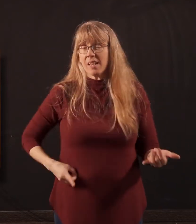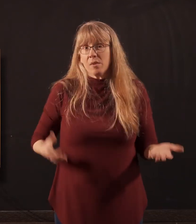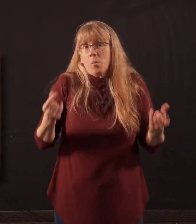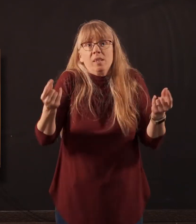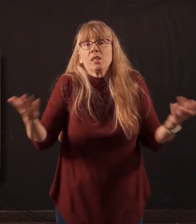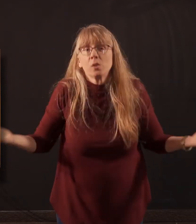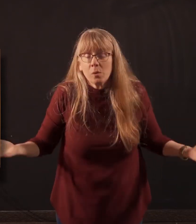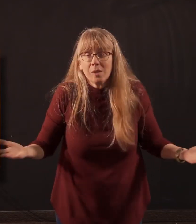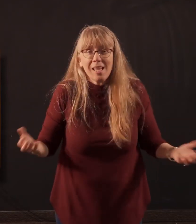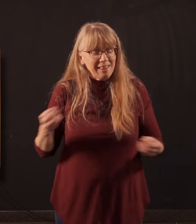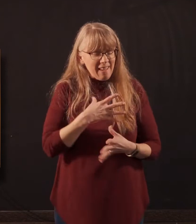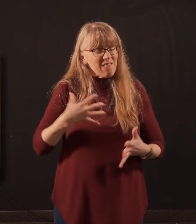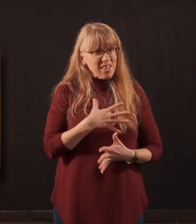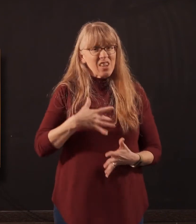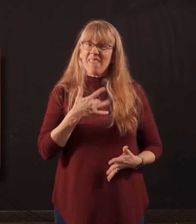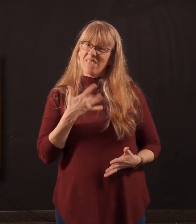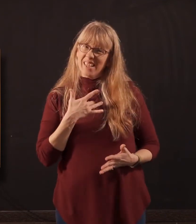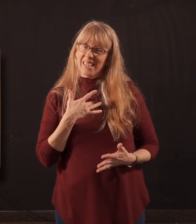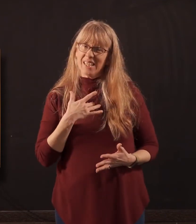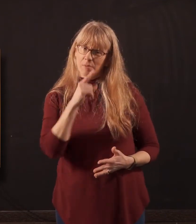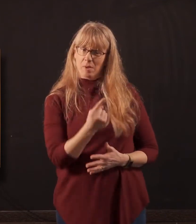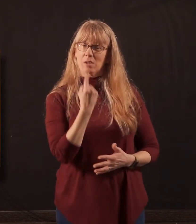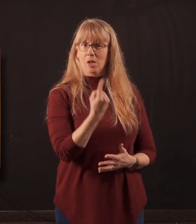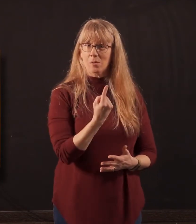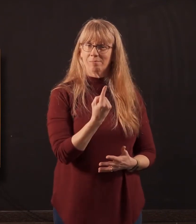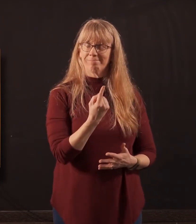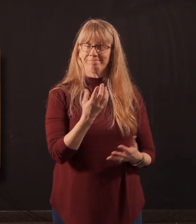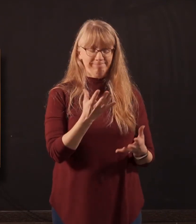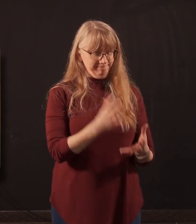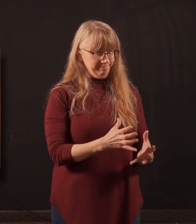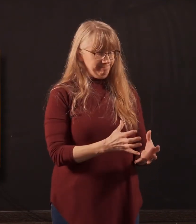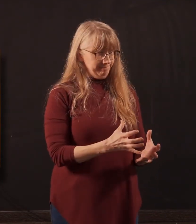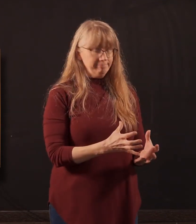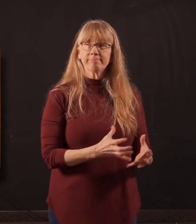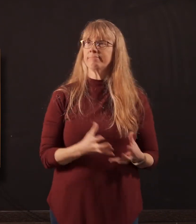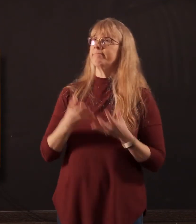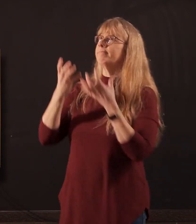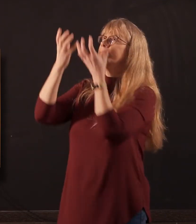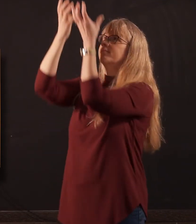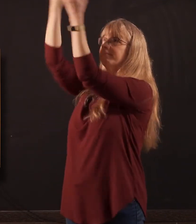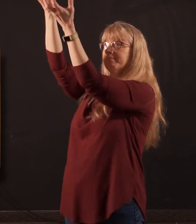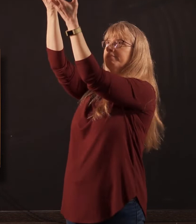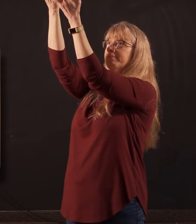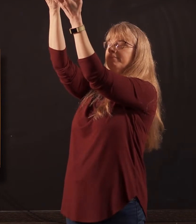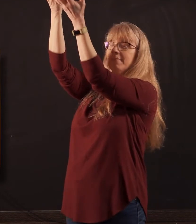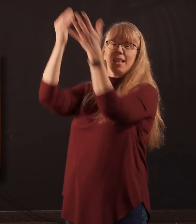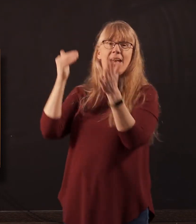takes that fear. He takes that feeling of isolation and he just gives that fear over to God. Once again, the price